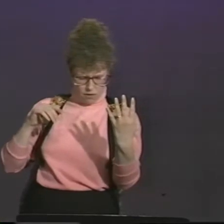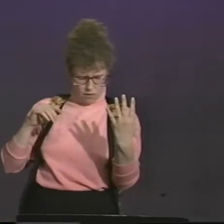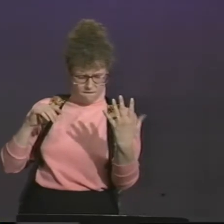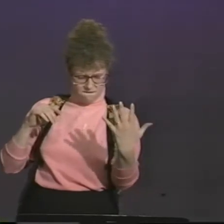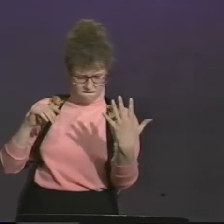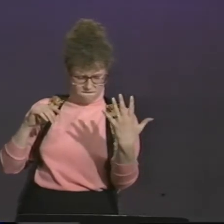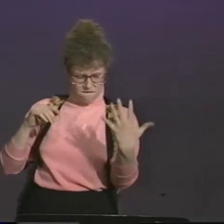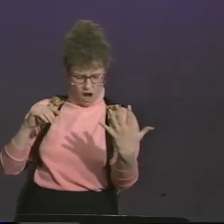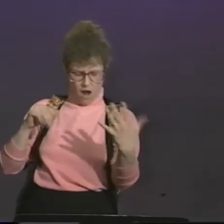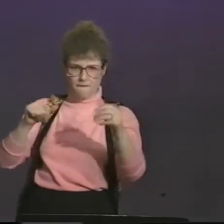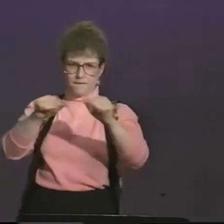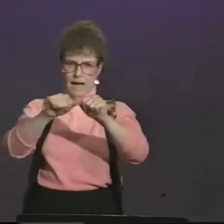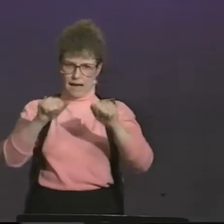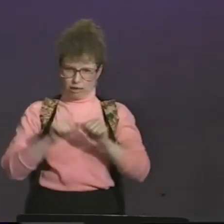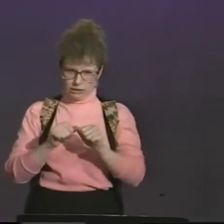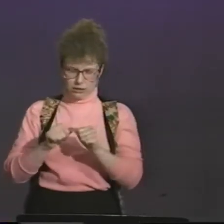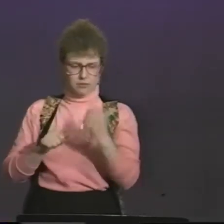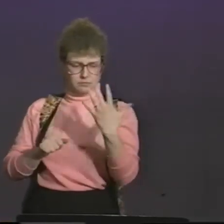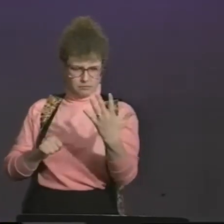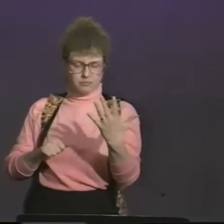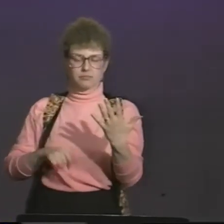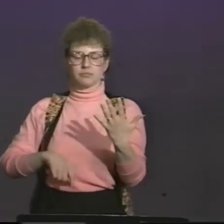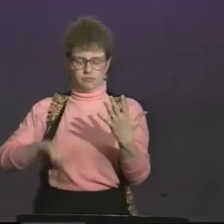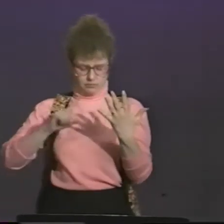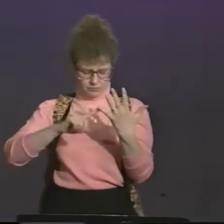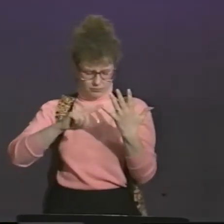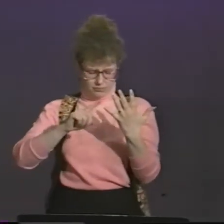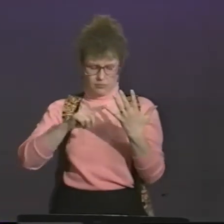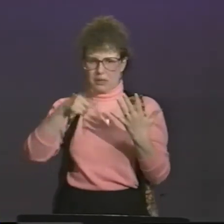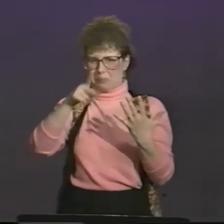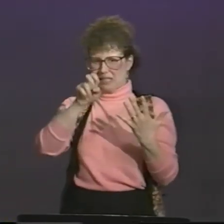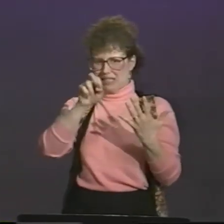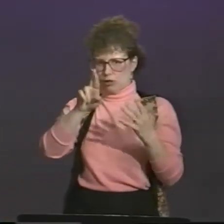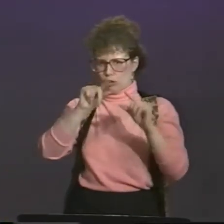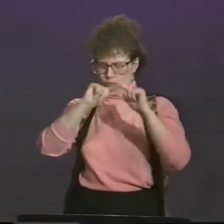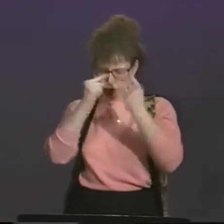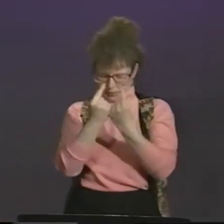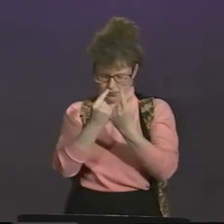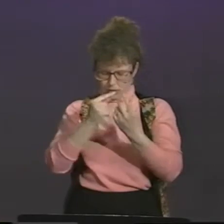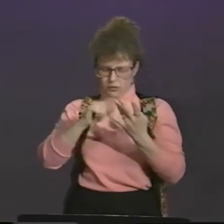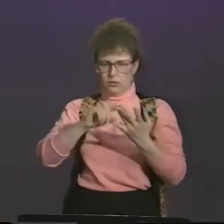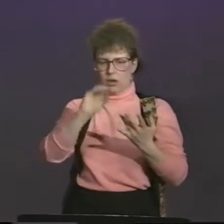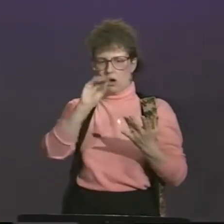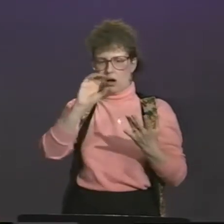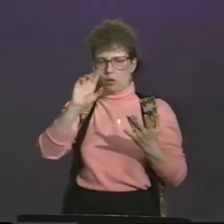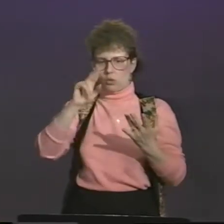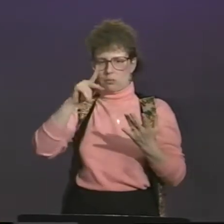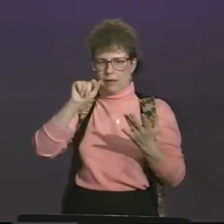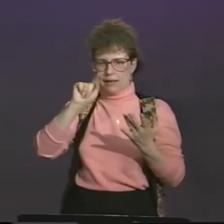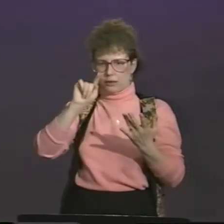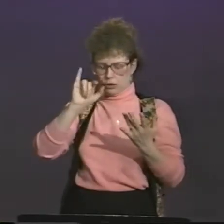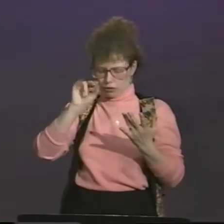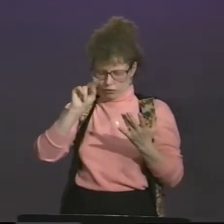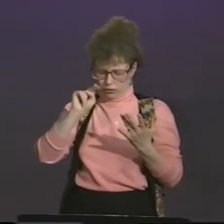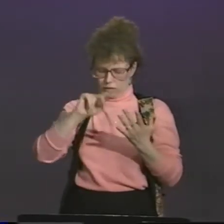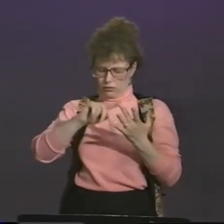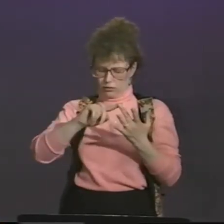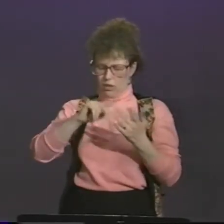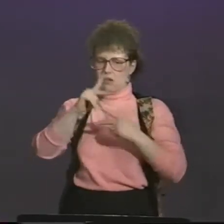The interesting things I decided to focus on were five areas in all. One was peer group, the second was occupation,